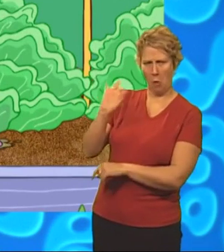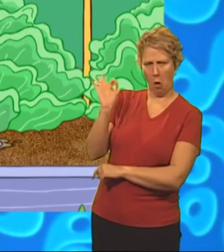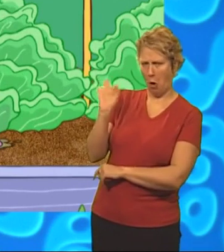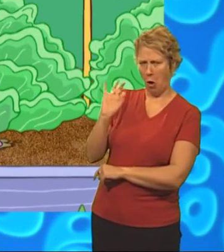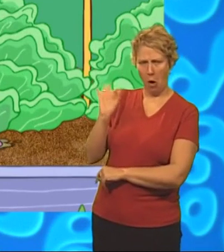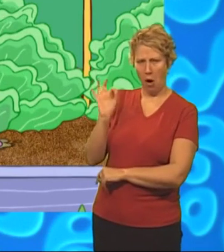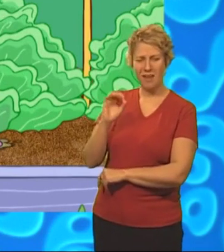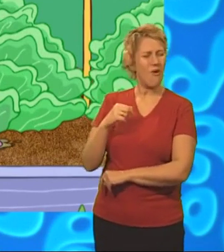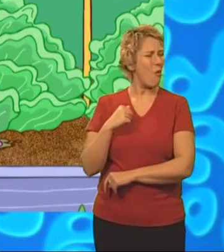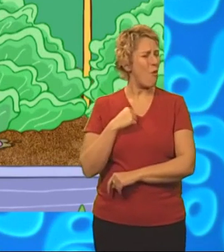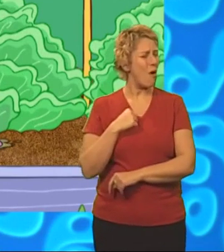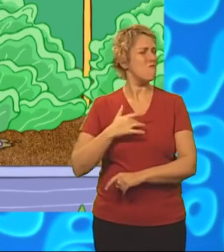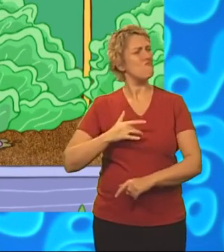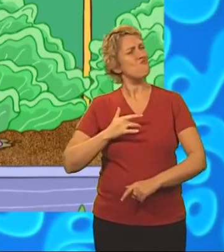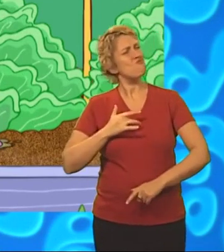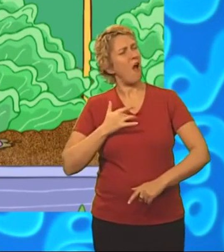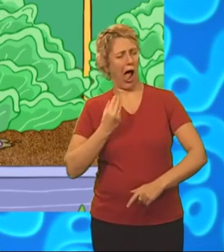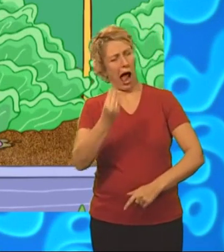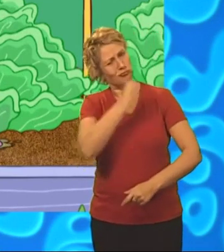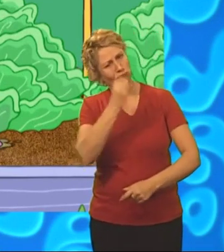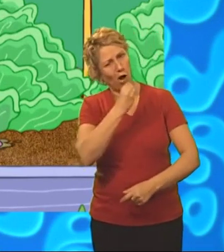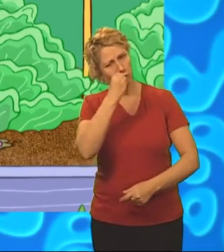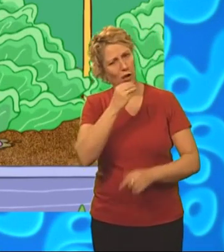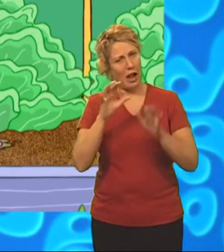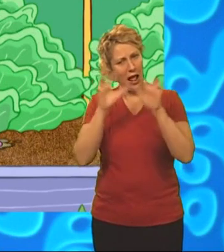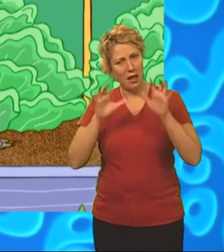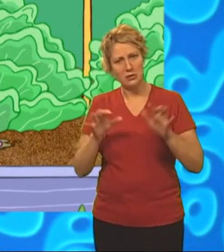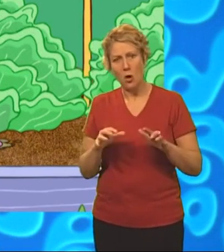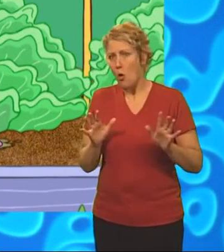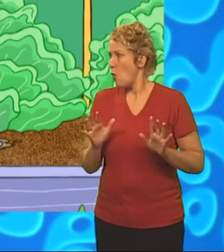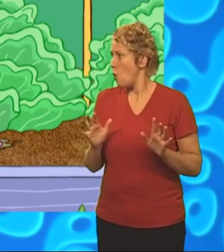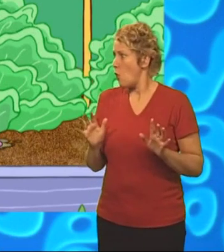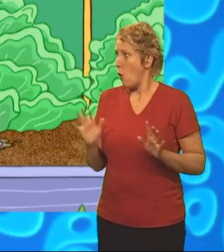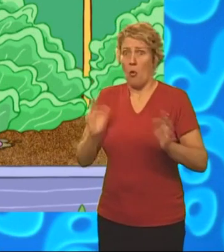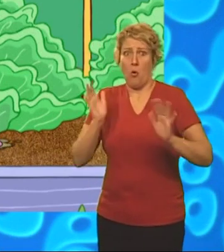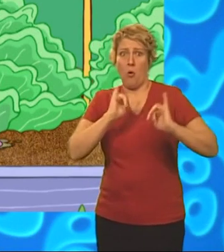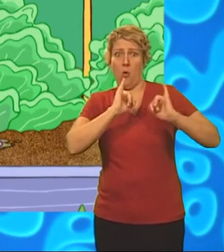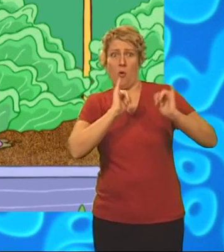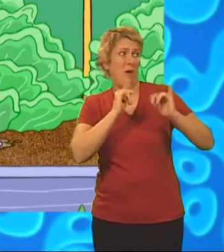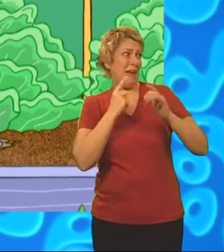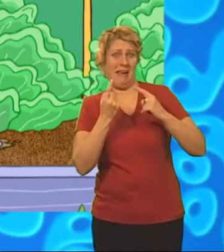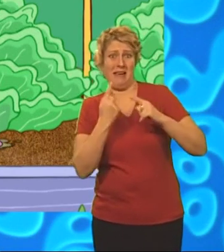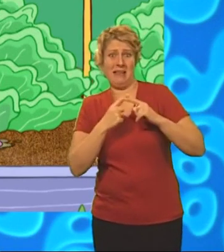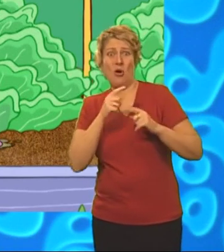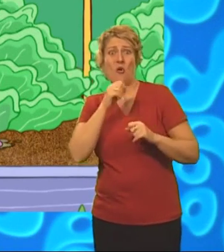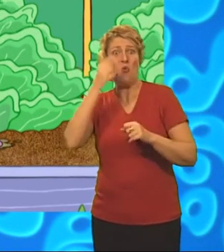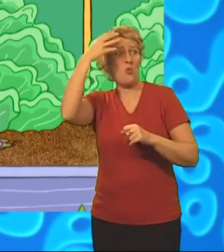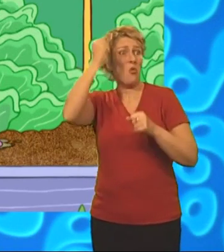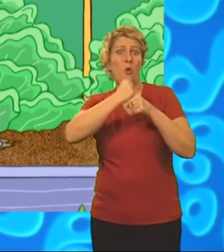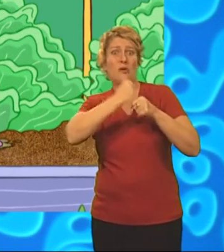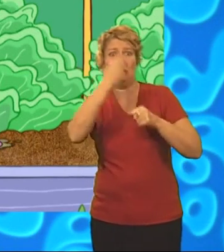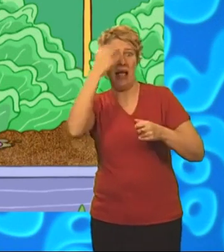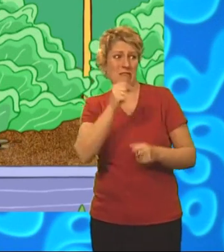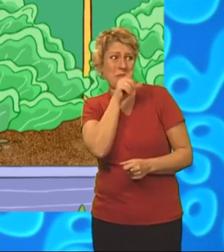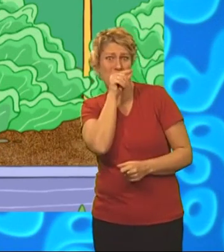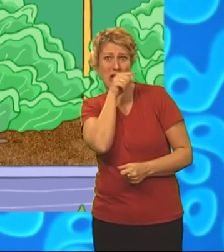I meant I felt like eating a lettuce. Crikey, make yourself scarce, Les. It's Gordon and he's got a